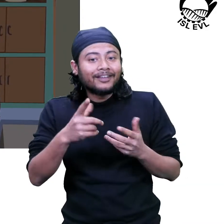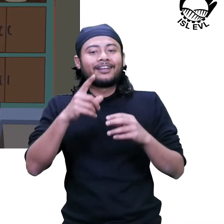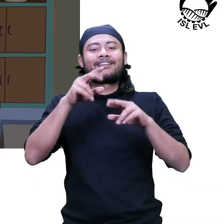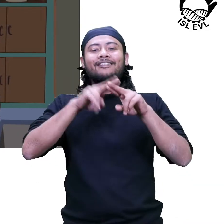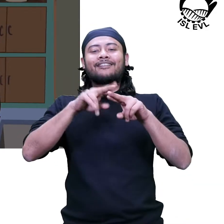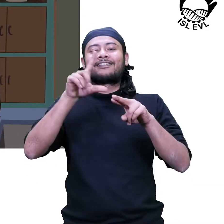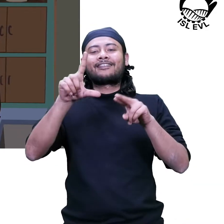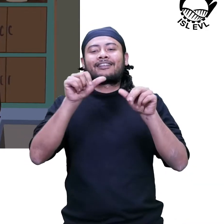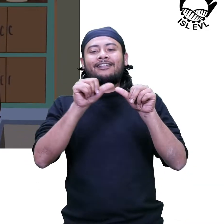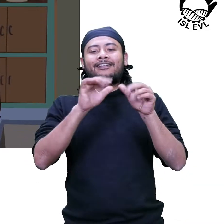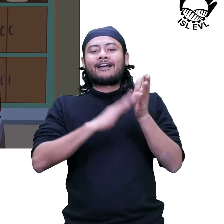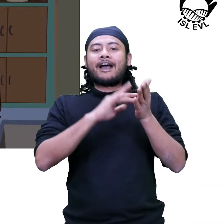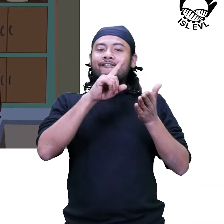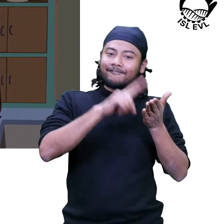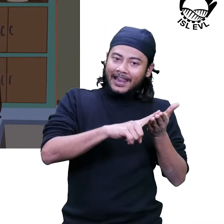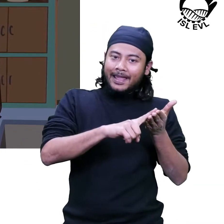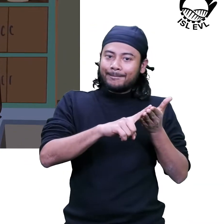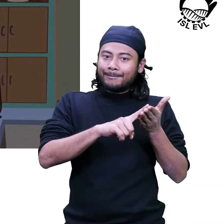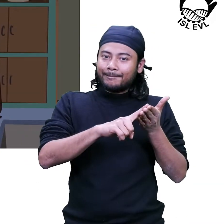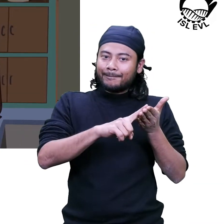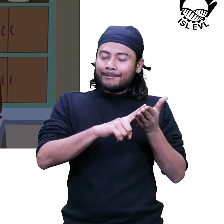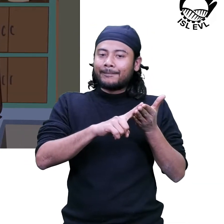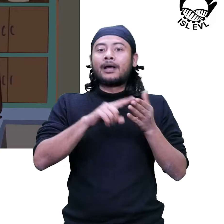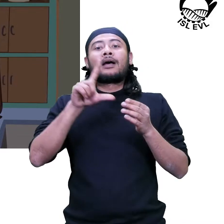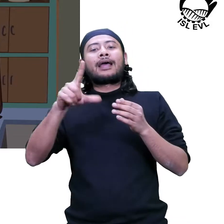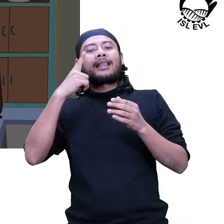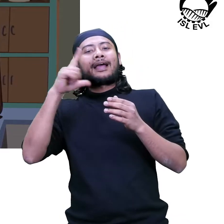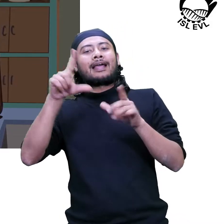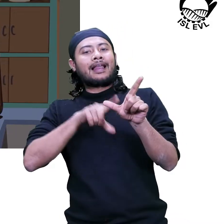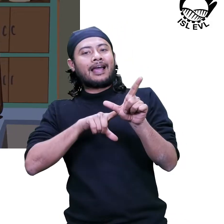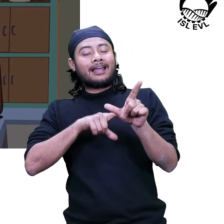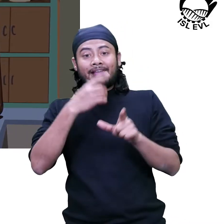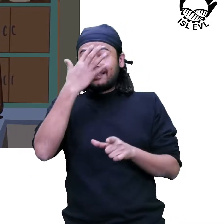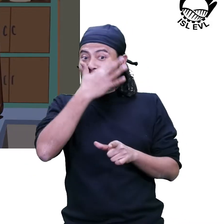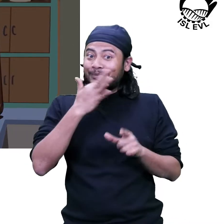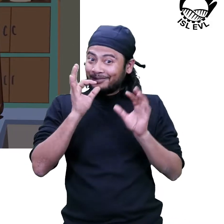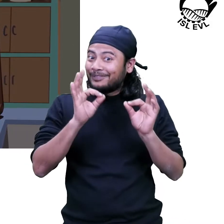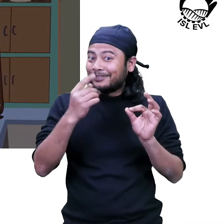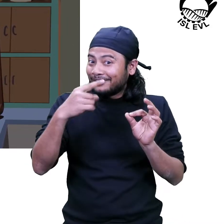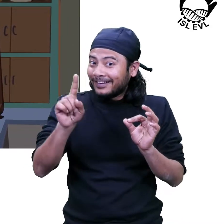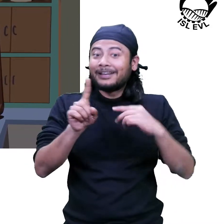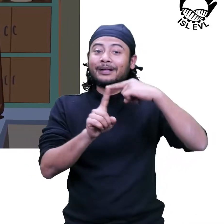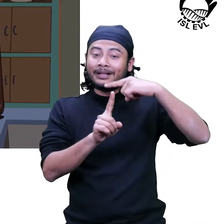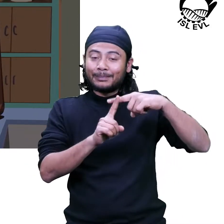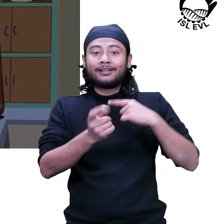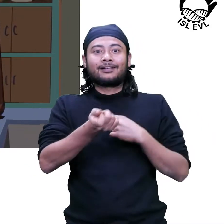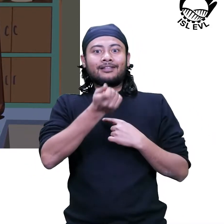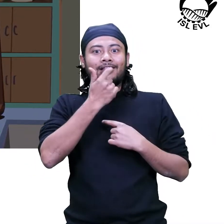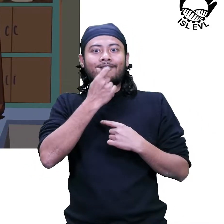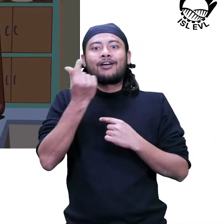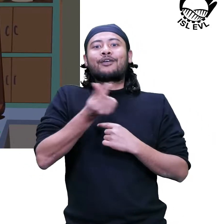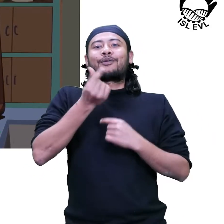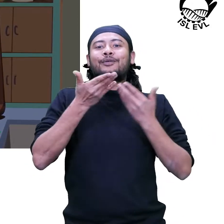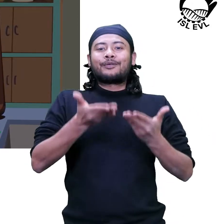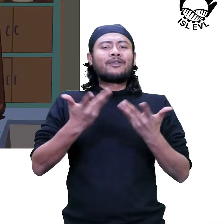or glory lily flowers. It's not just beautiful. It's actually very useful for treating